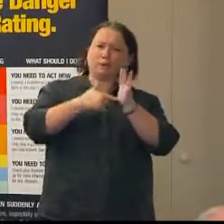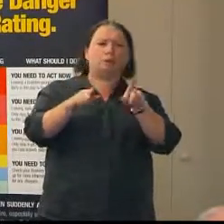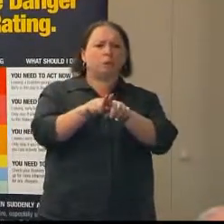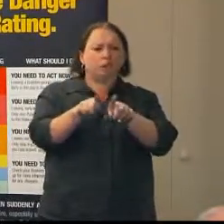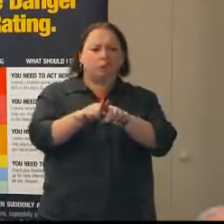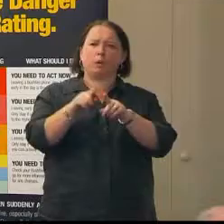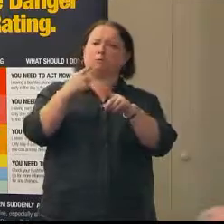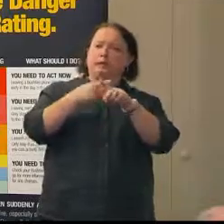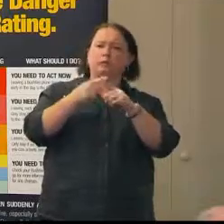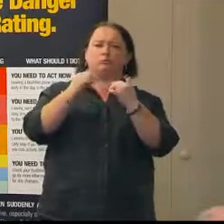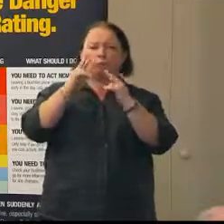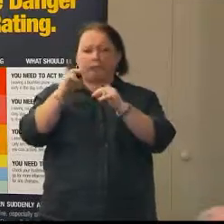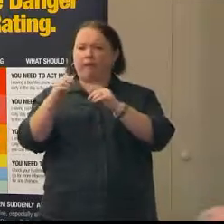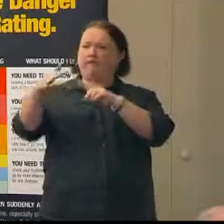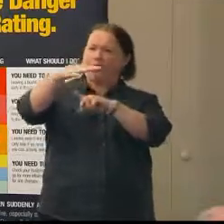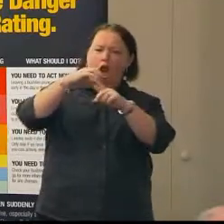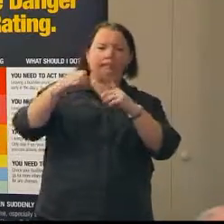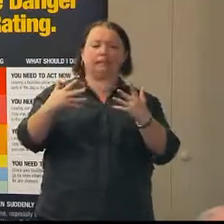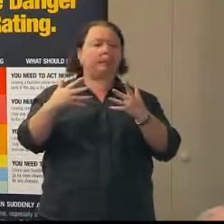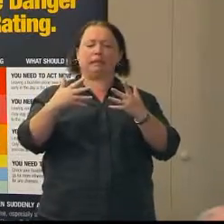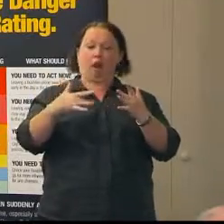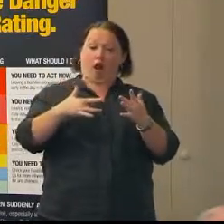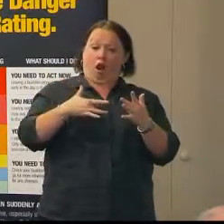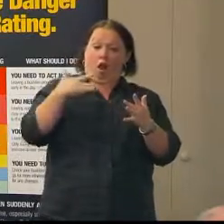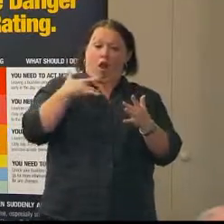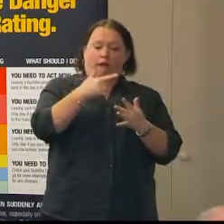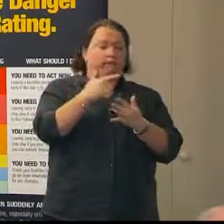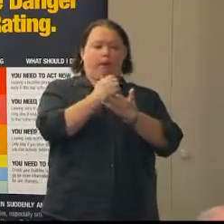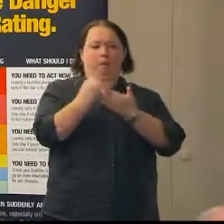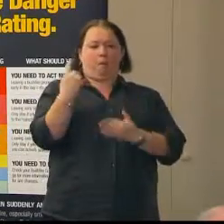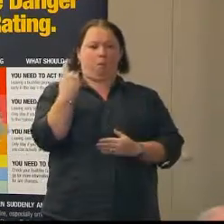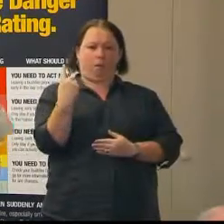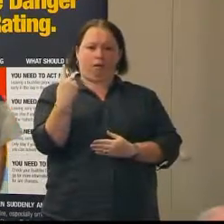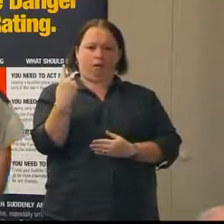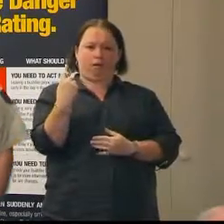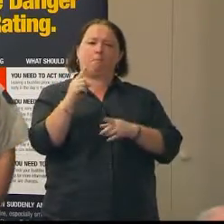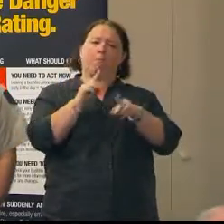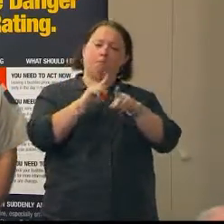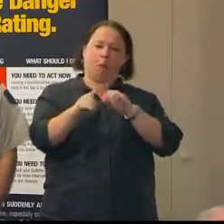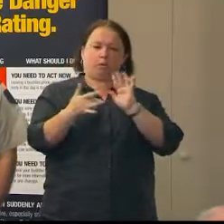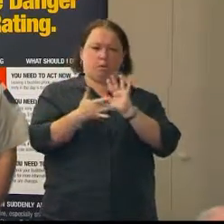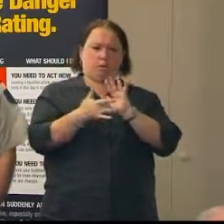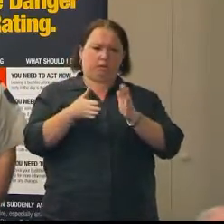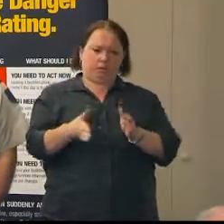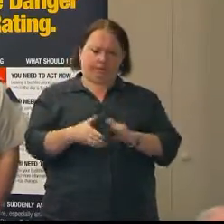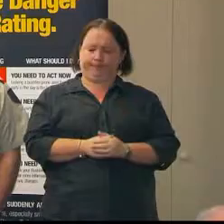environment, but life, the prominence of life, comes first and is the most important thing.